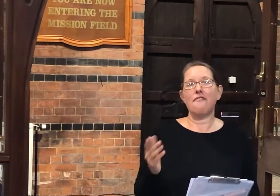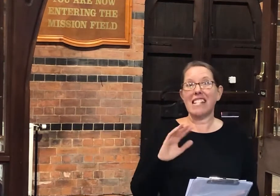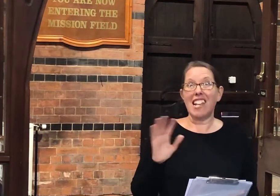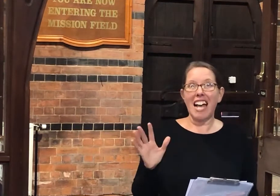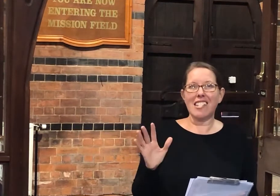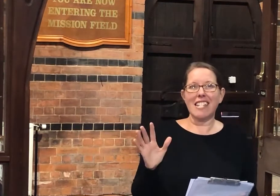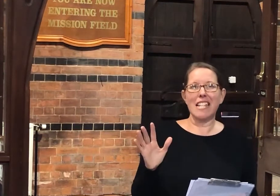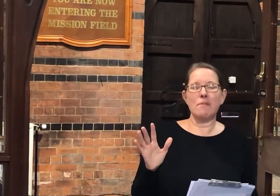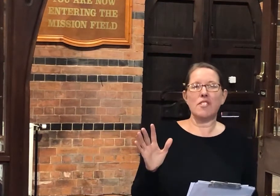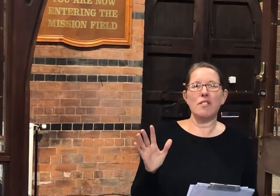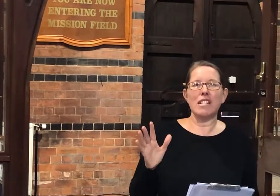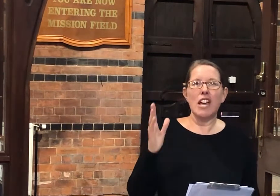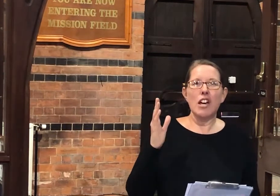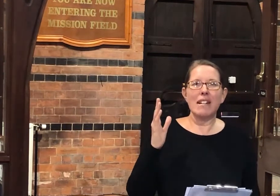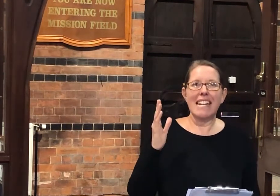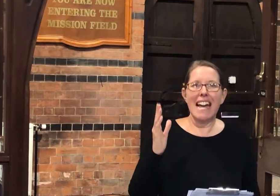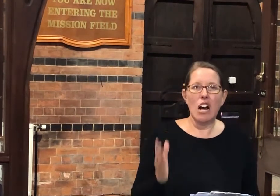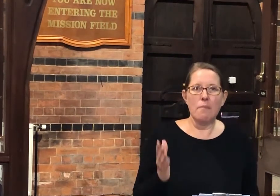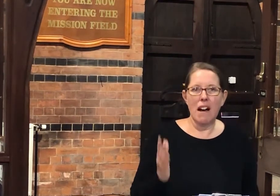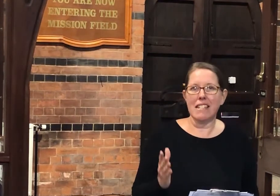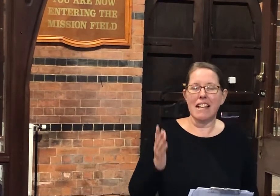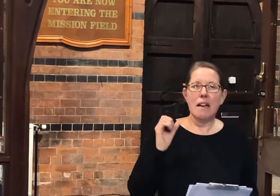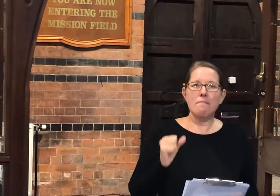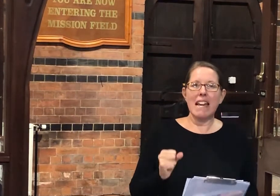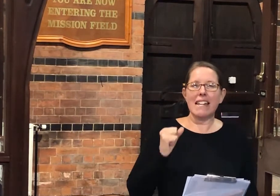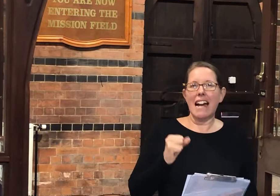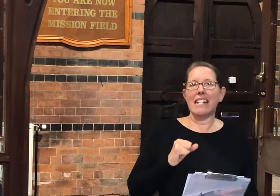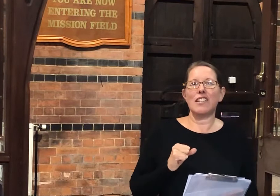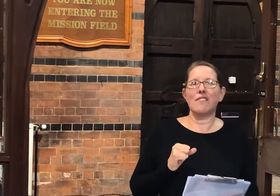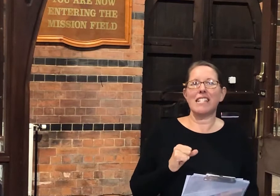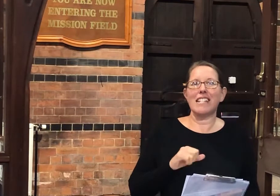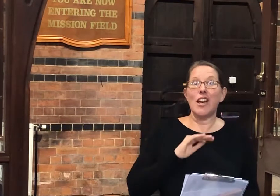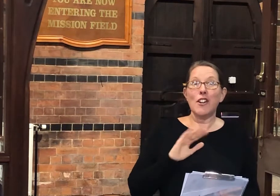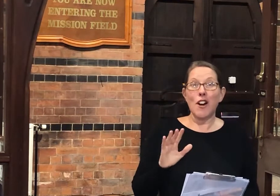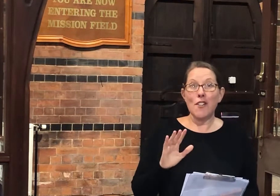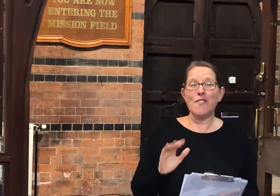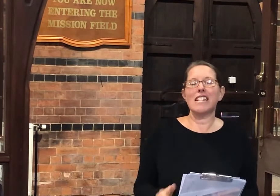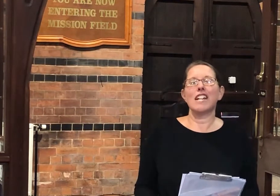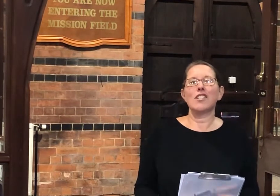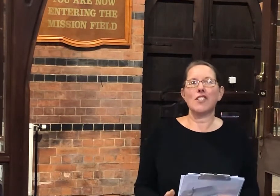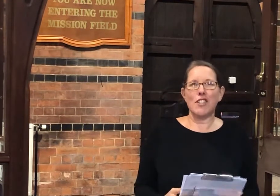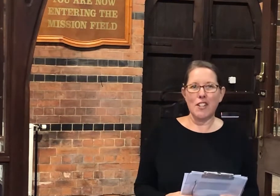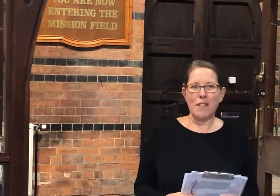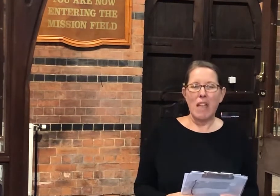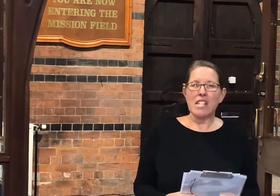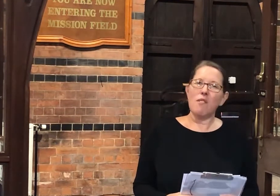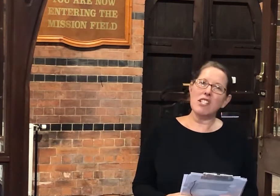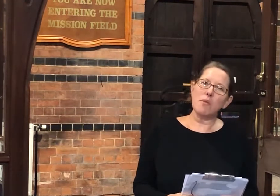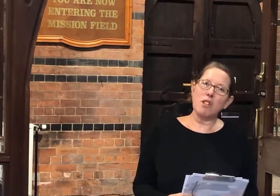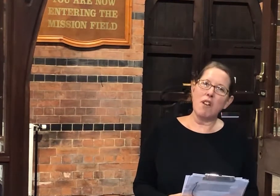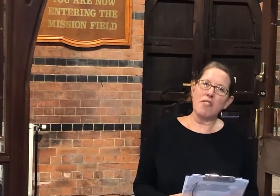fantastic team of stewards who are going to help us make our services COVID secure. So I just want to run